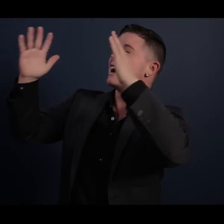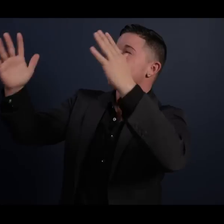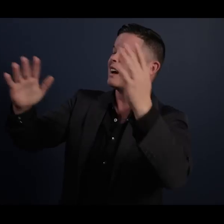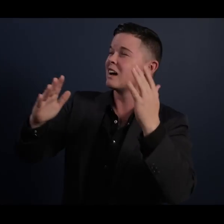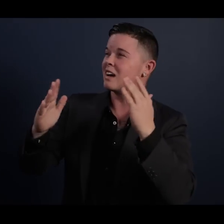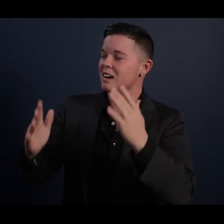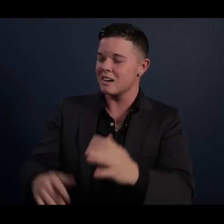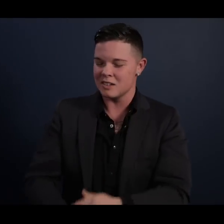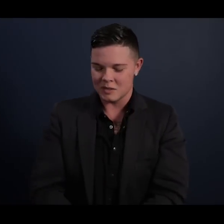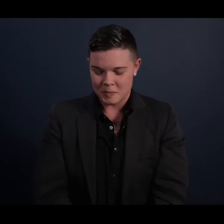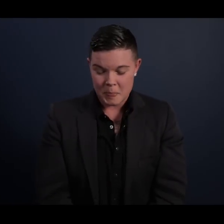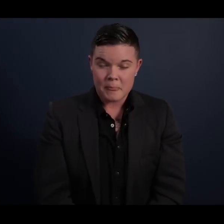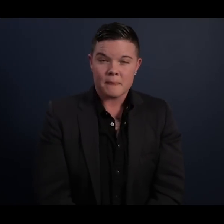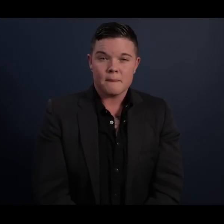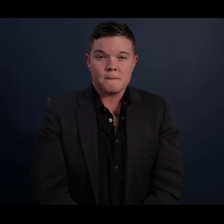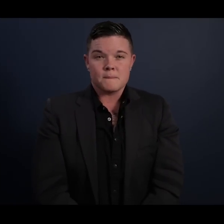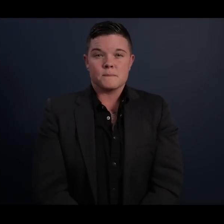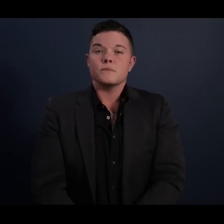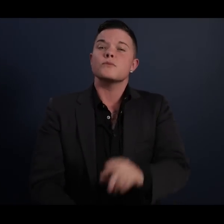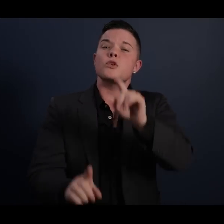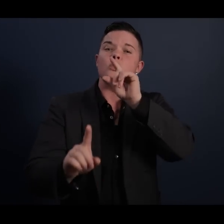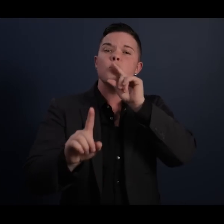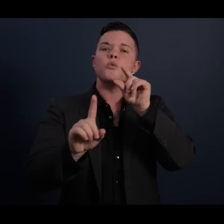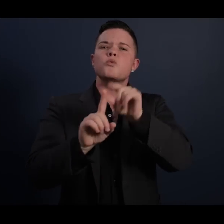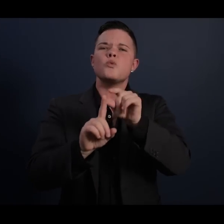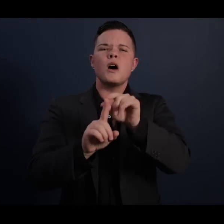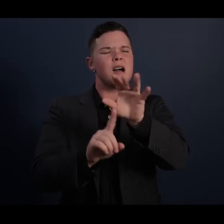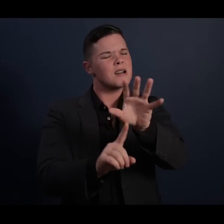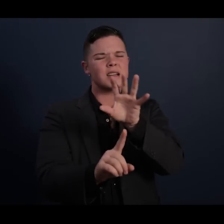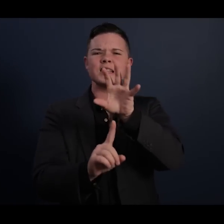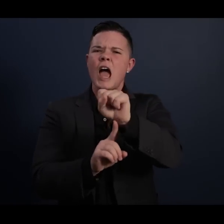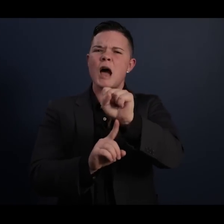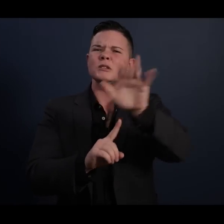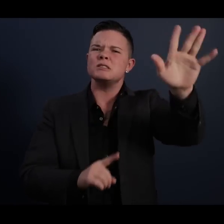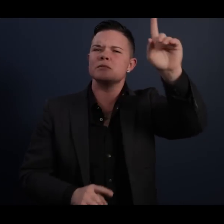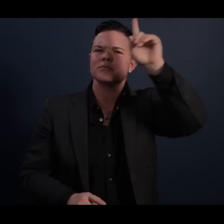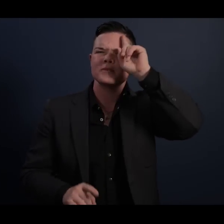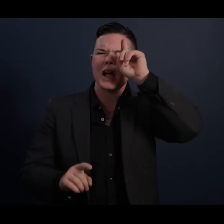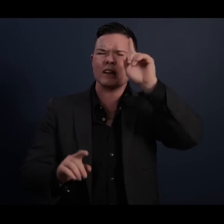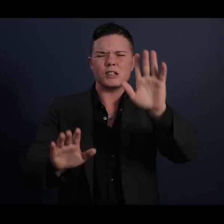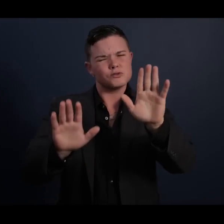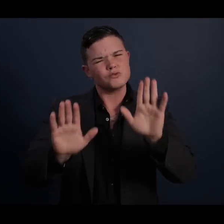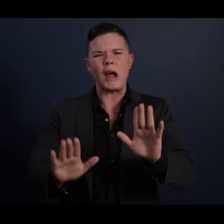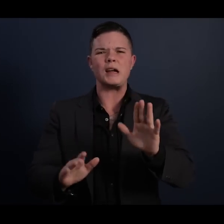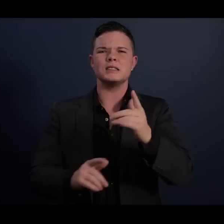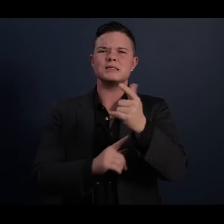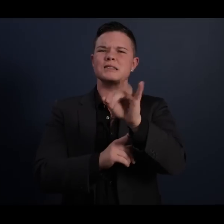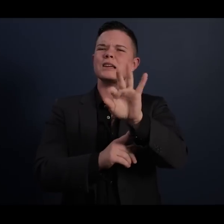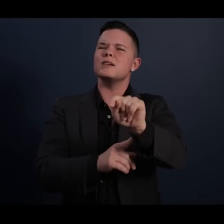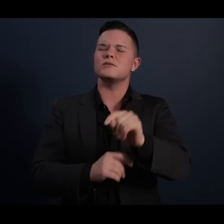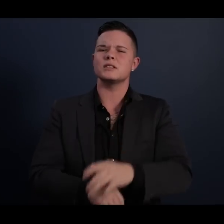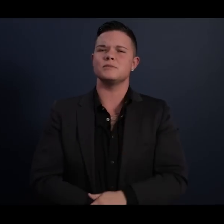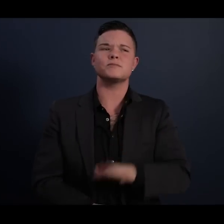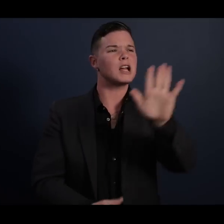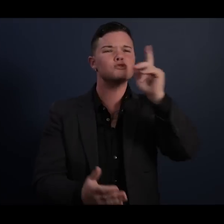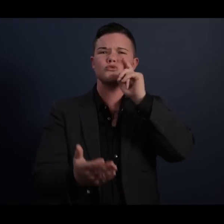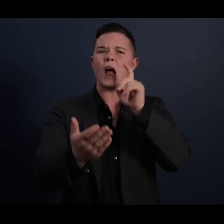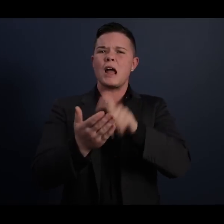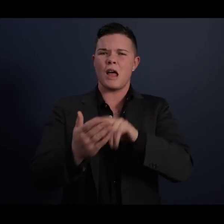A word that captures Mandela's greatest gift, his recognition that we are all bound